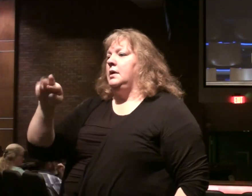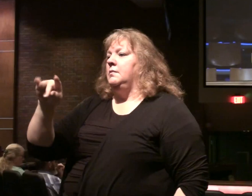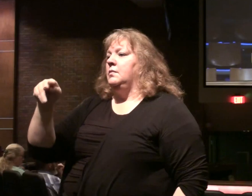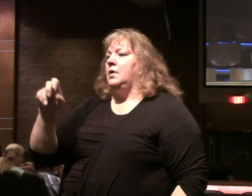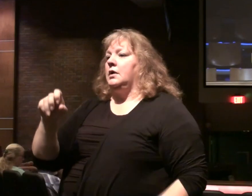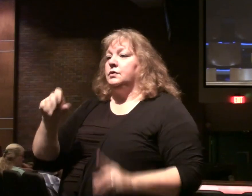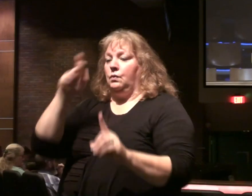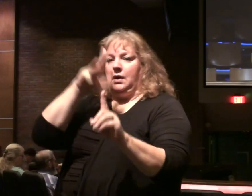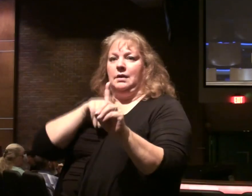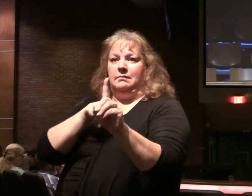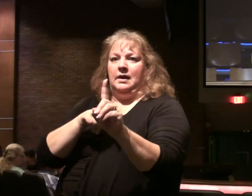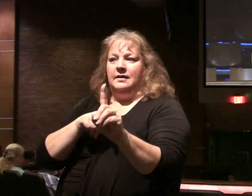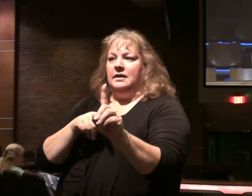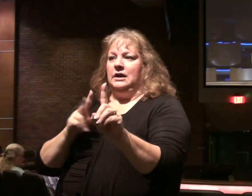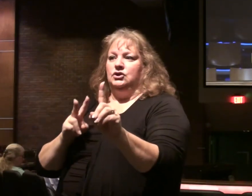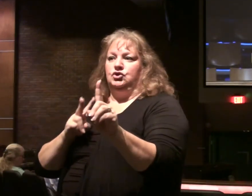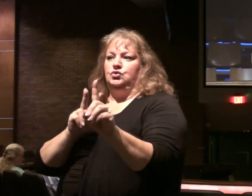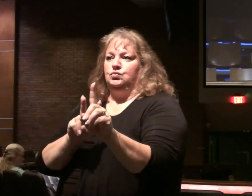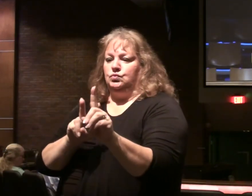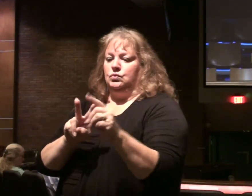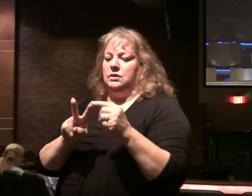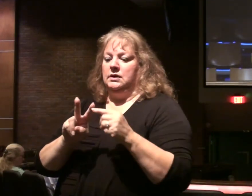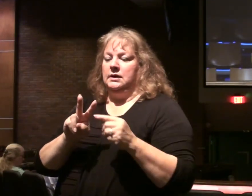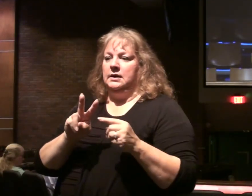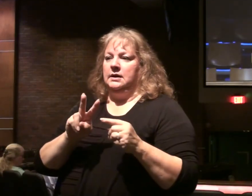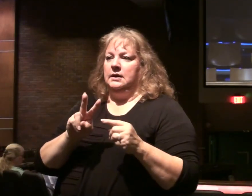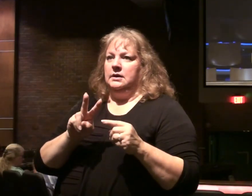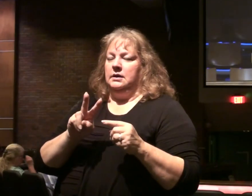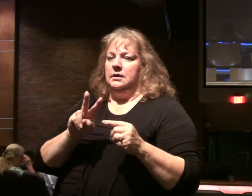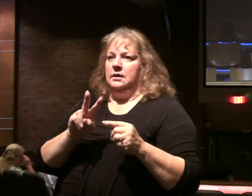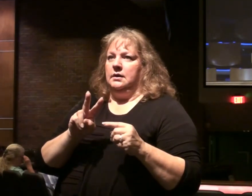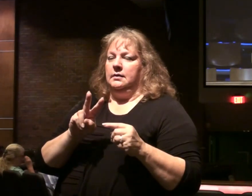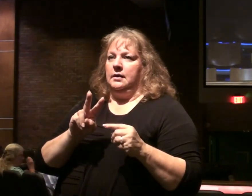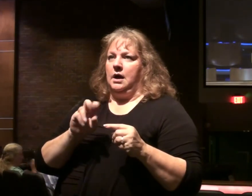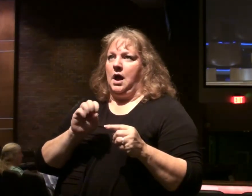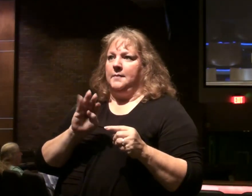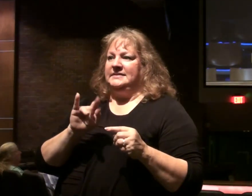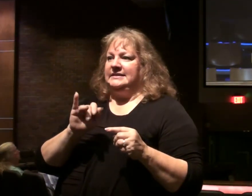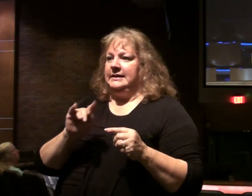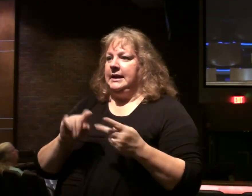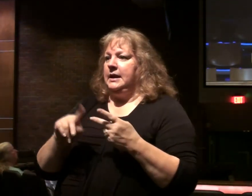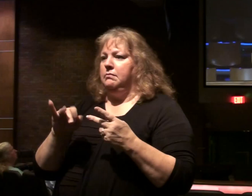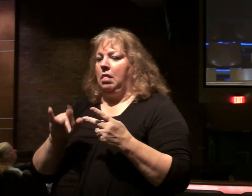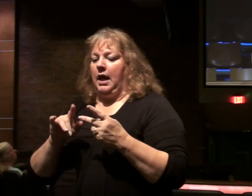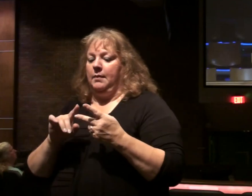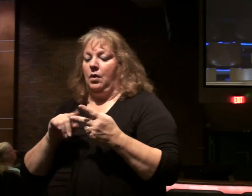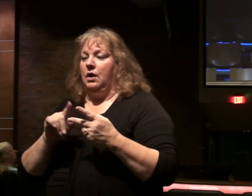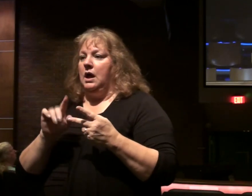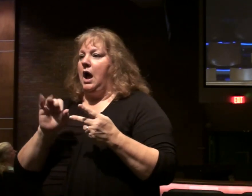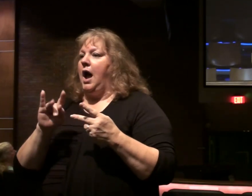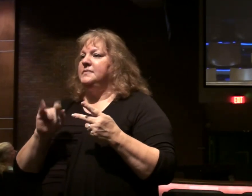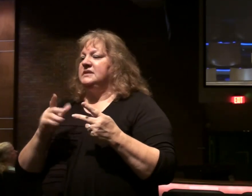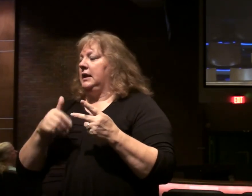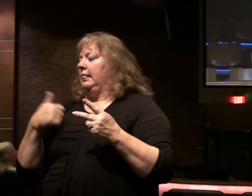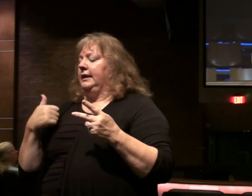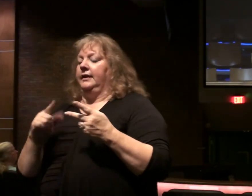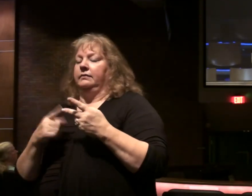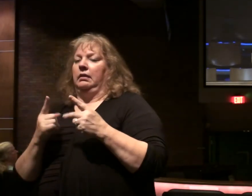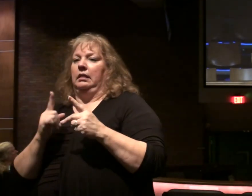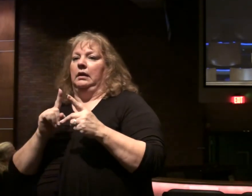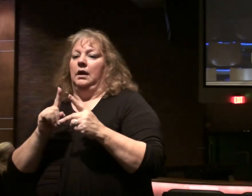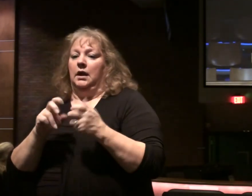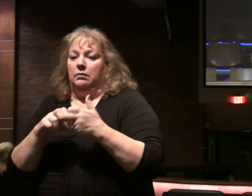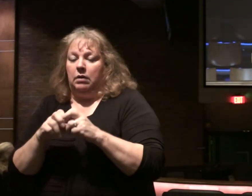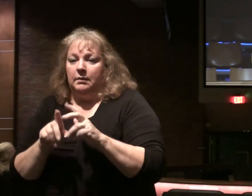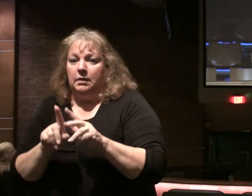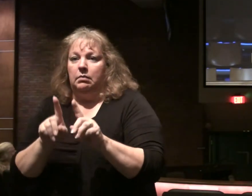follow after him. Obstinate. Impliable. Obstinate. back right away. Impliable. Goes with him for a while. Slightest difficulty. Comes